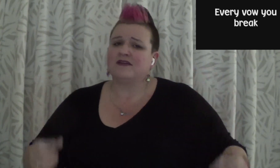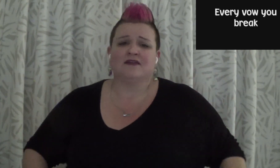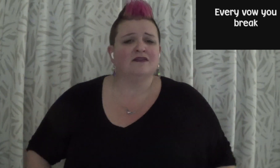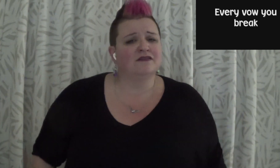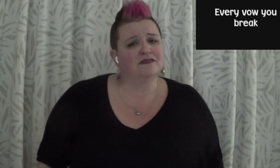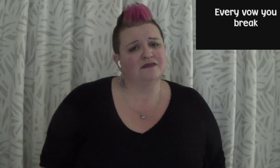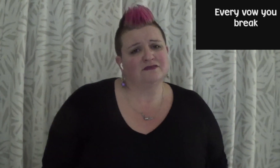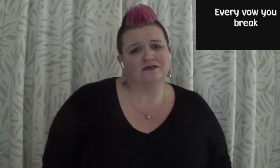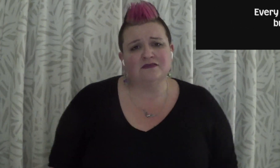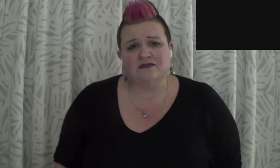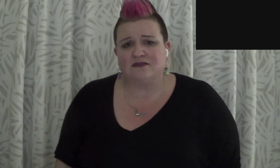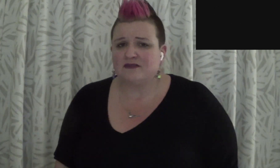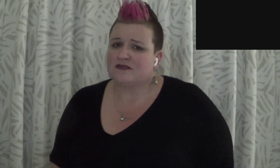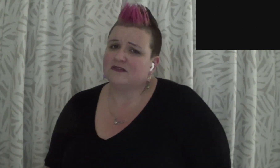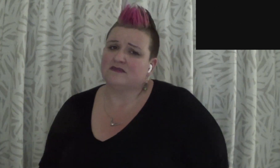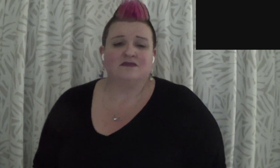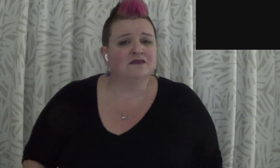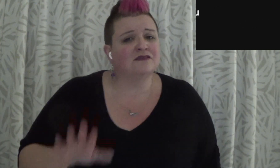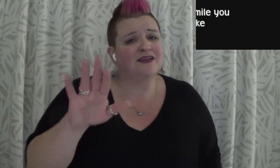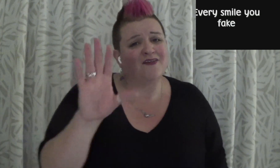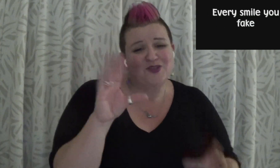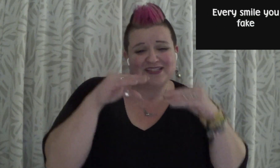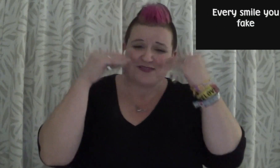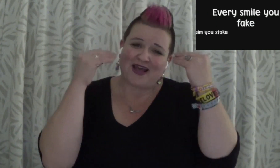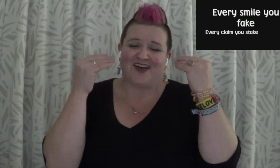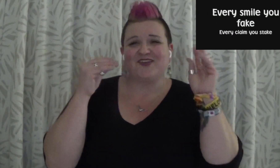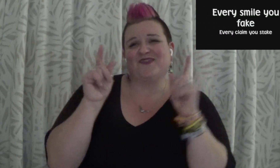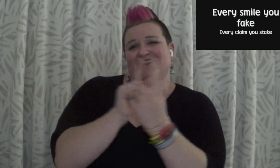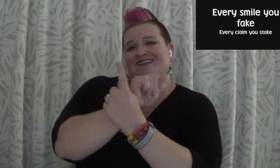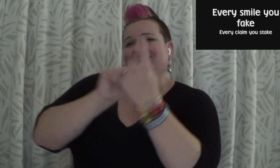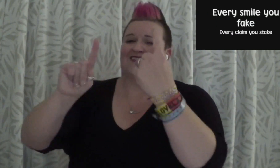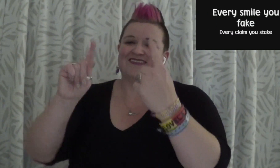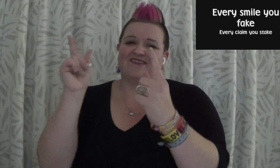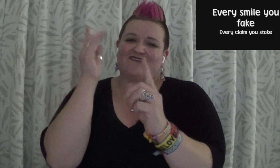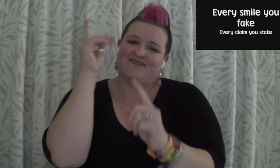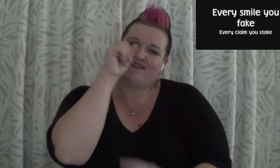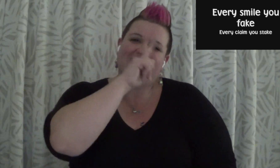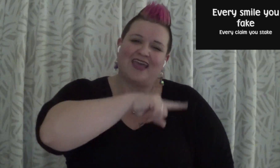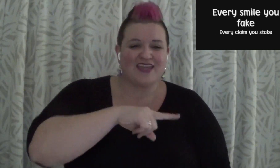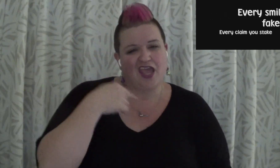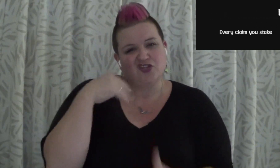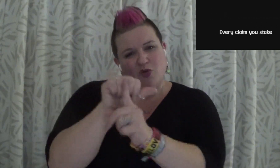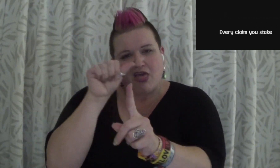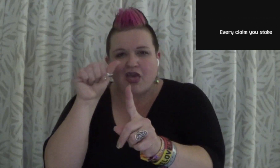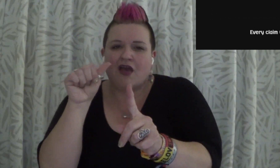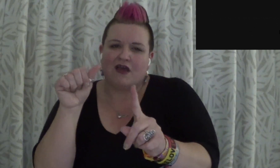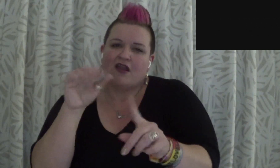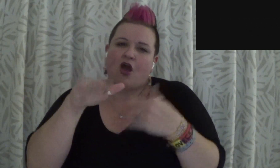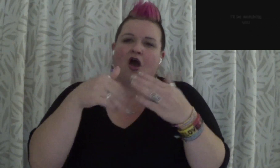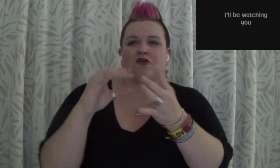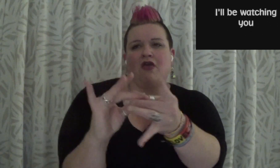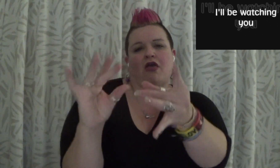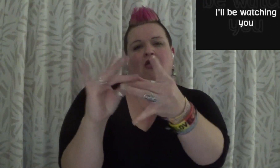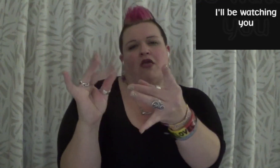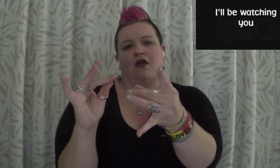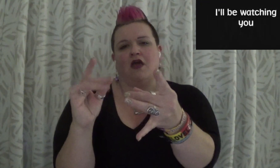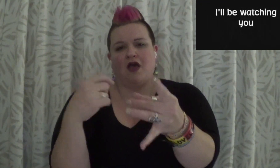break And every smile you fake And every claim you speak I'll be watching